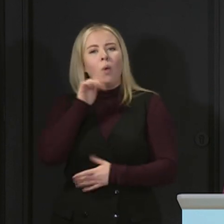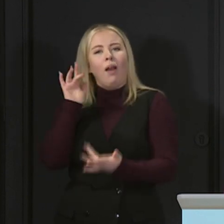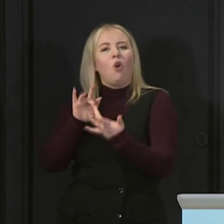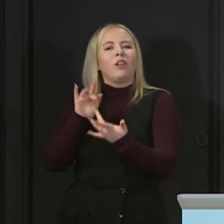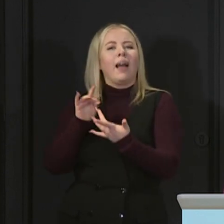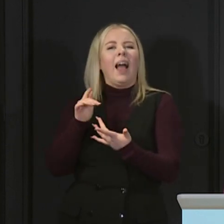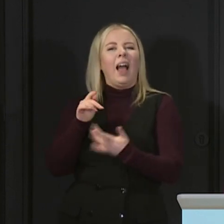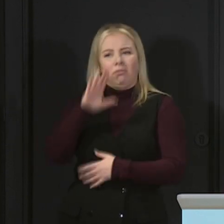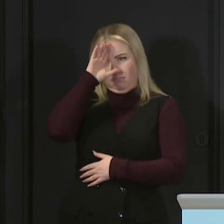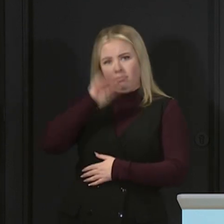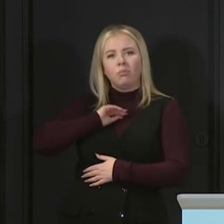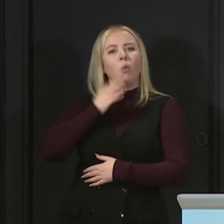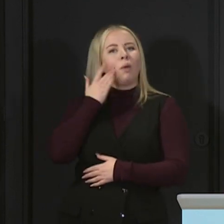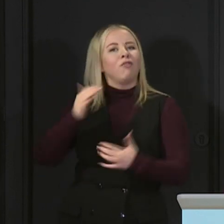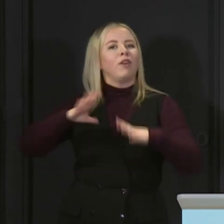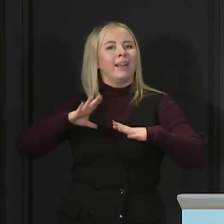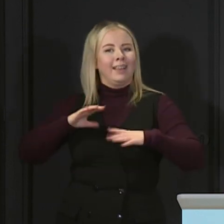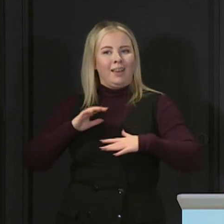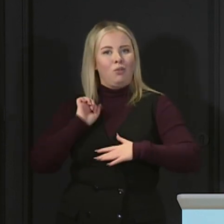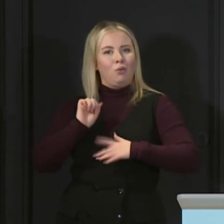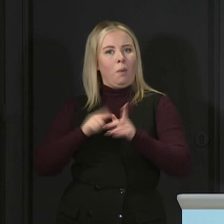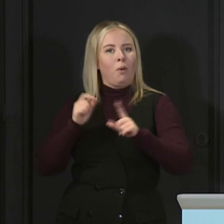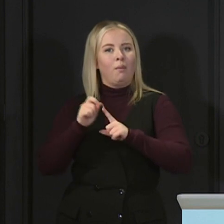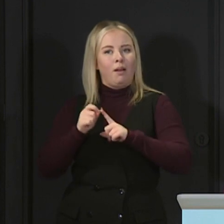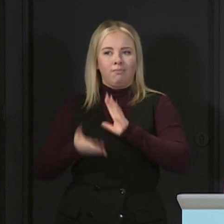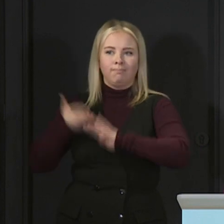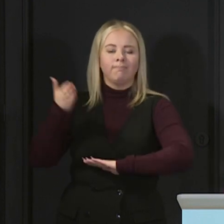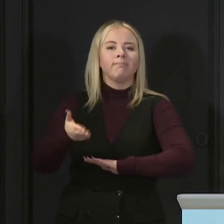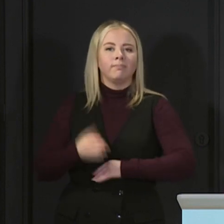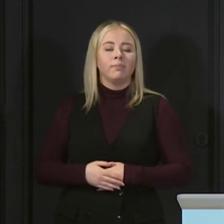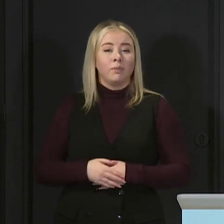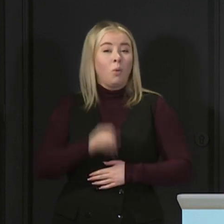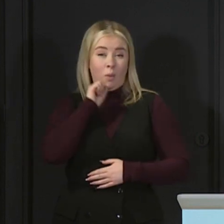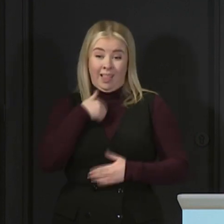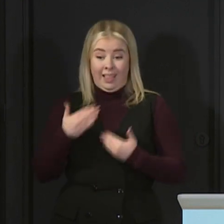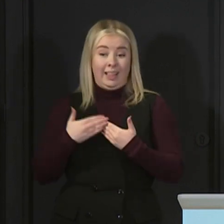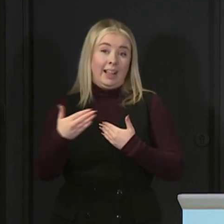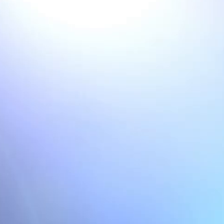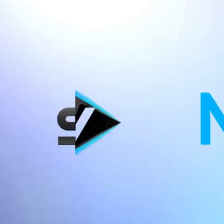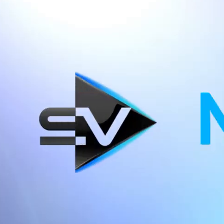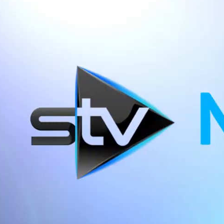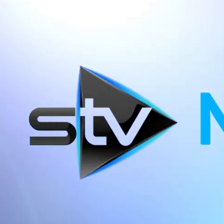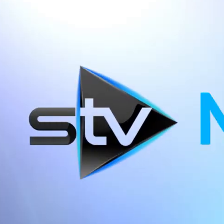appointment as soon as possible and you will get your vaccination over the next four week period.